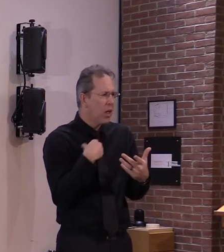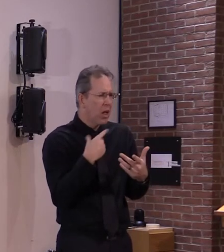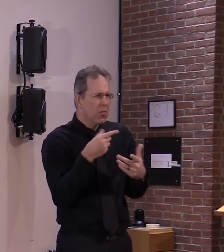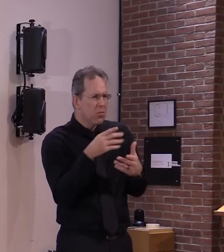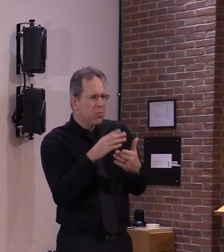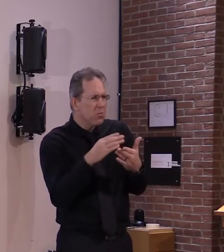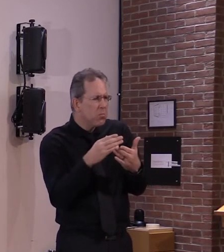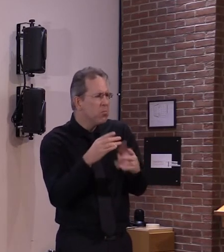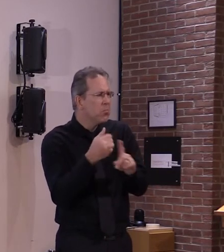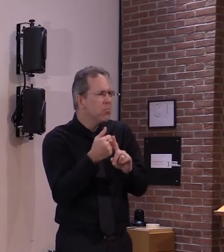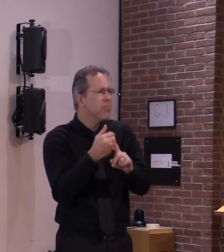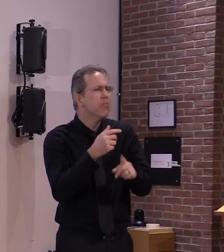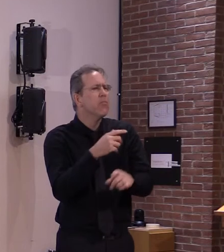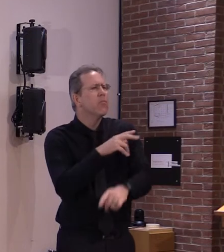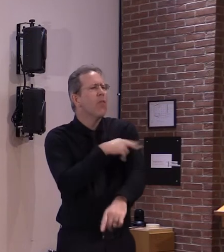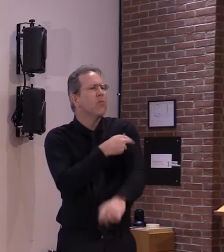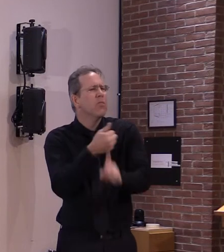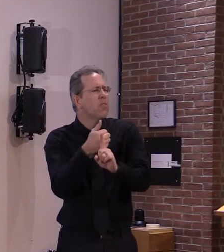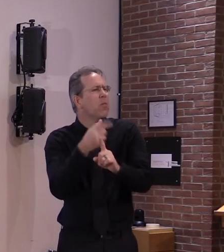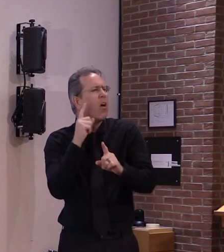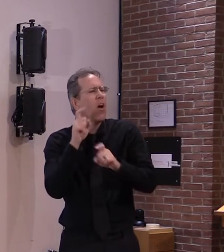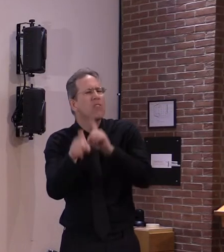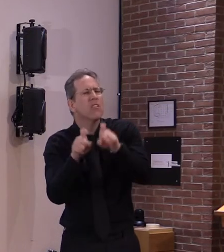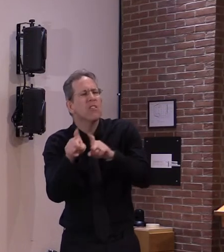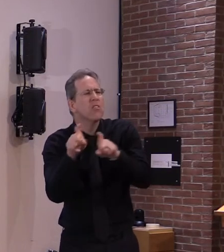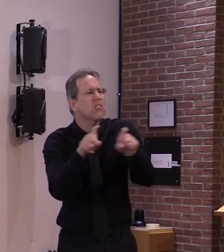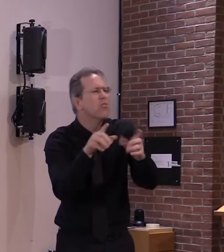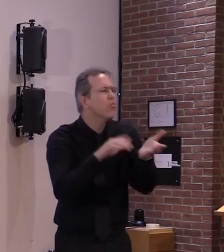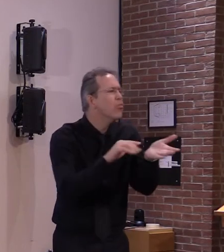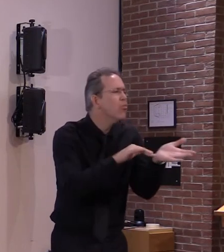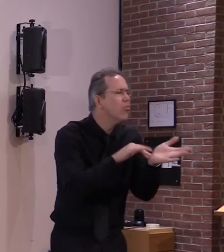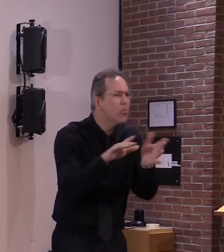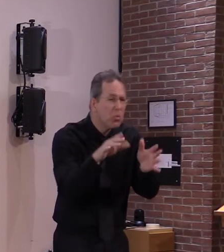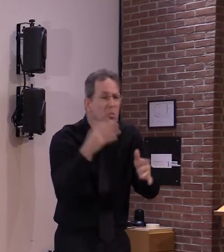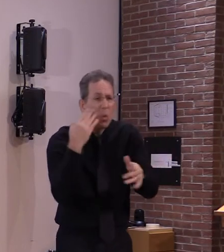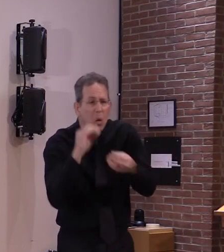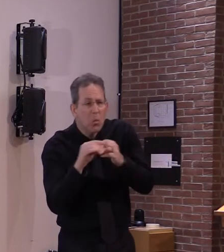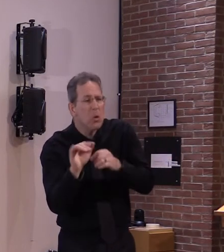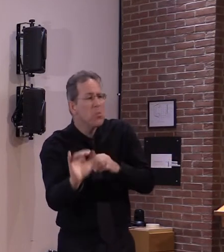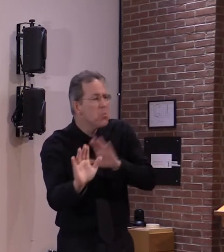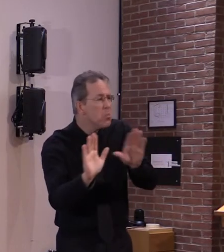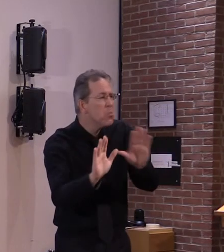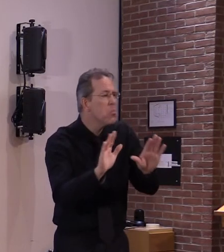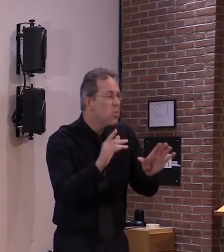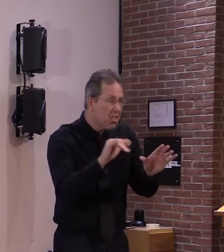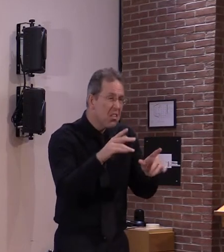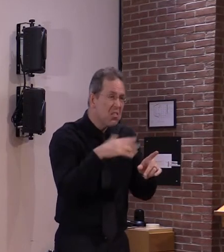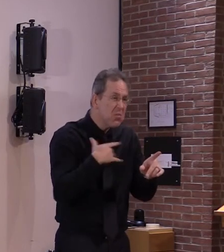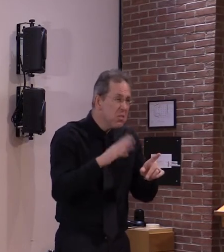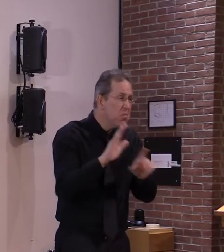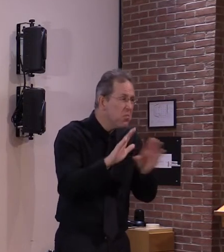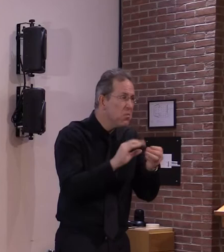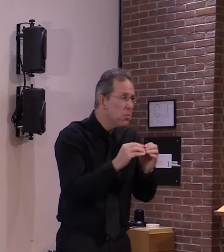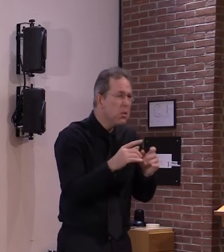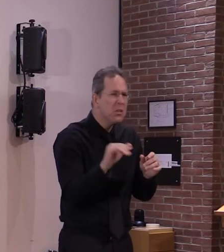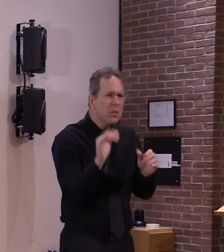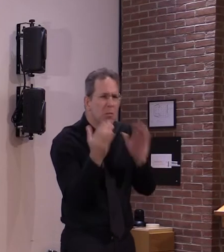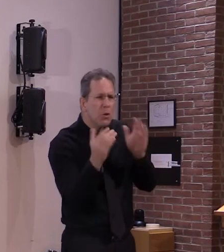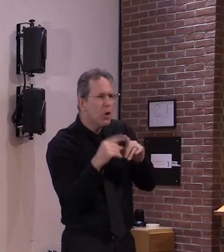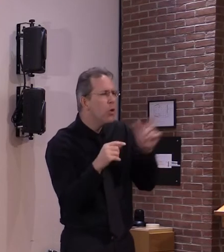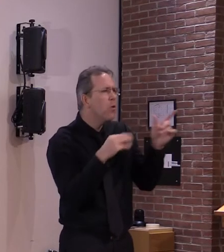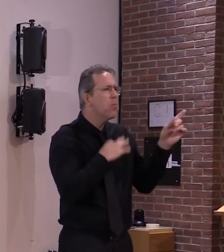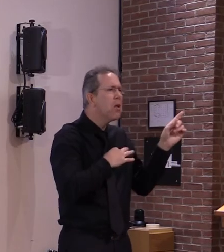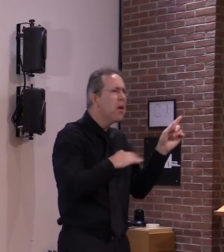workers and the numbers actually sort of parallel what's going on in the country where early on it was kind of a 50 50